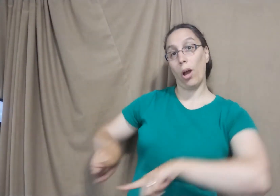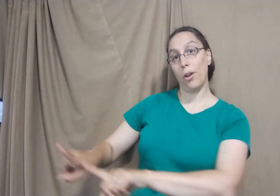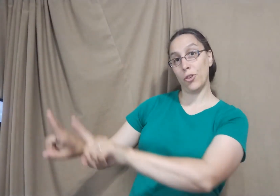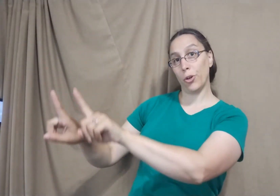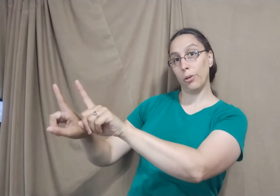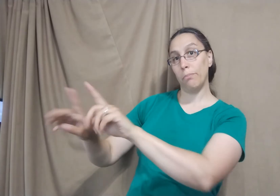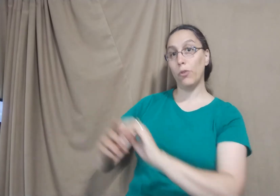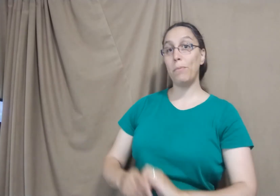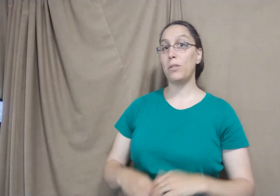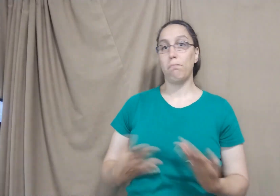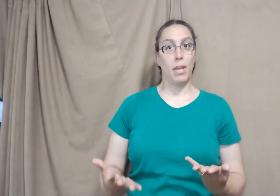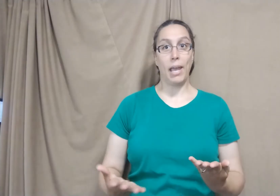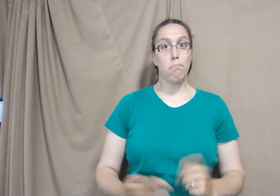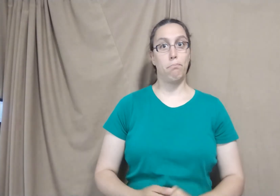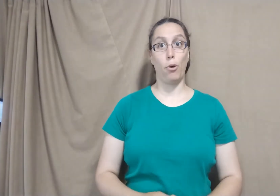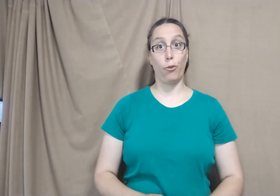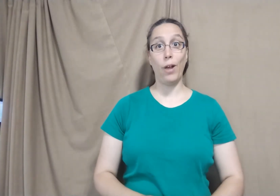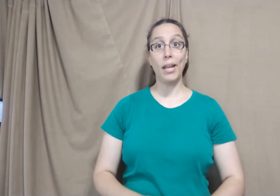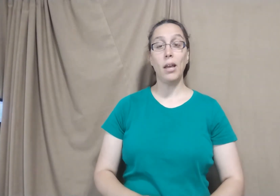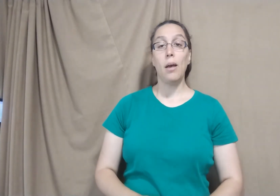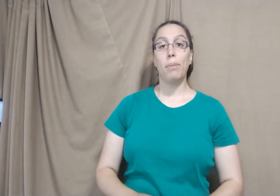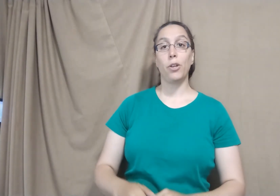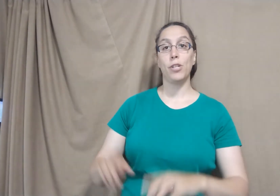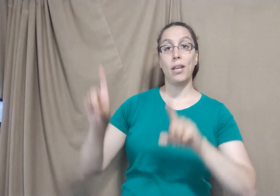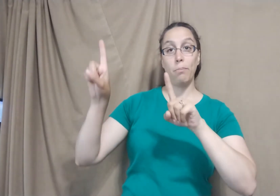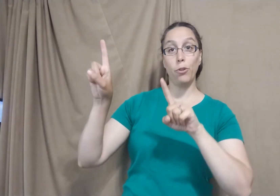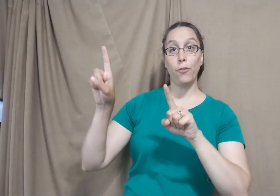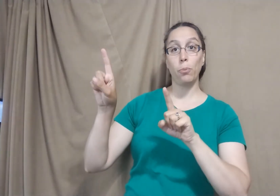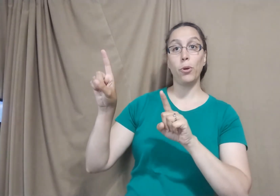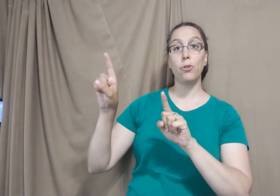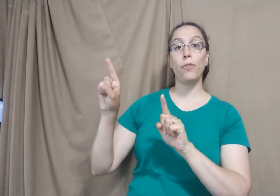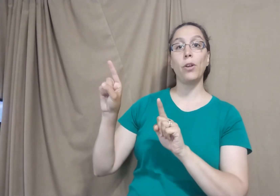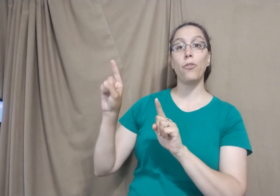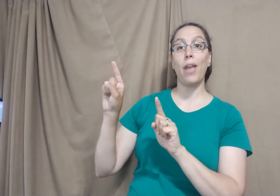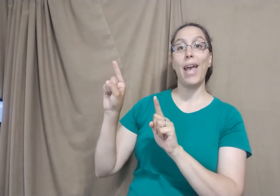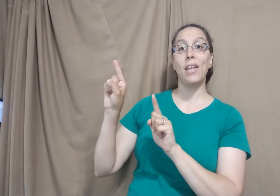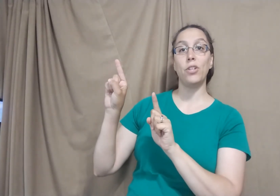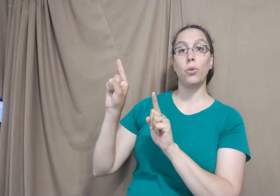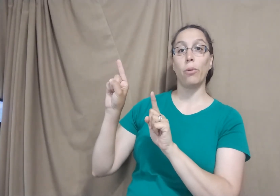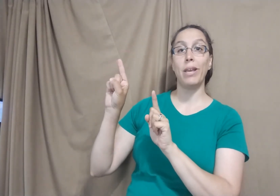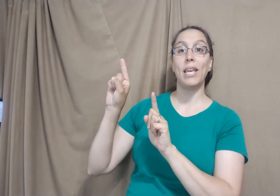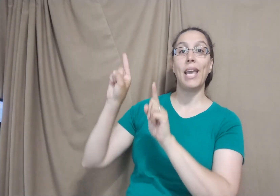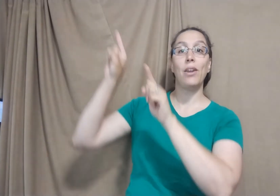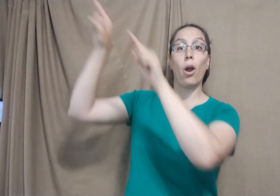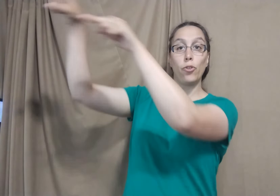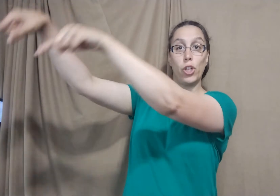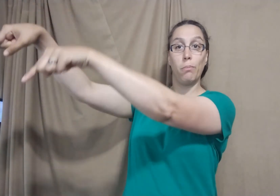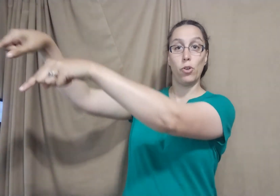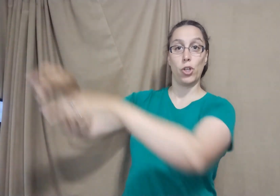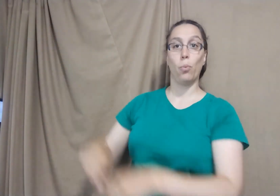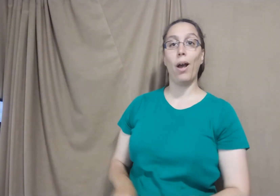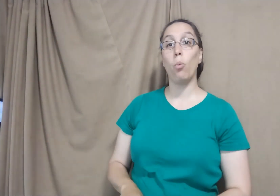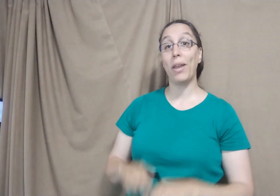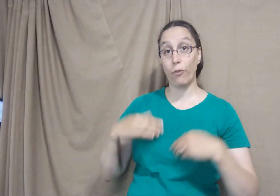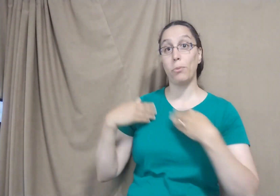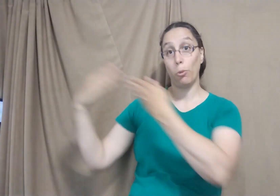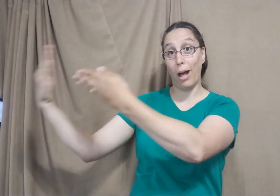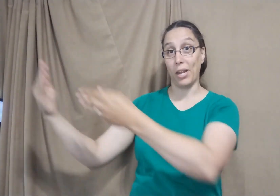under movement. Again, both are fine, but you're taking both of your pointer fingers and you are making an arching motion away from your body,